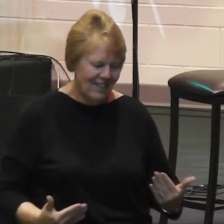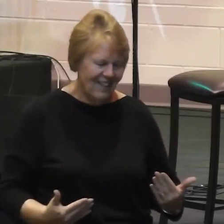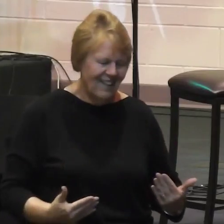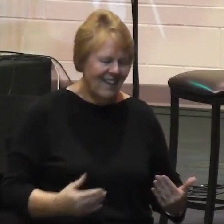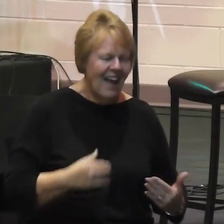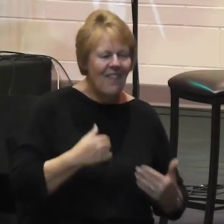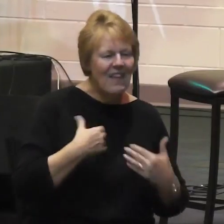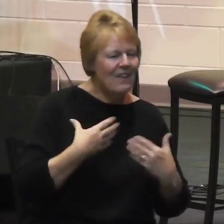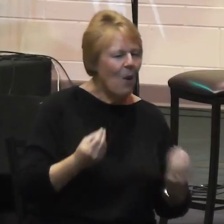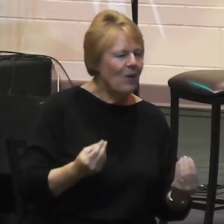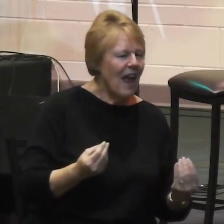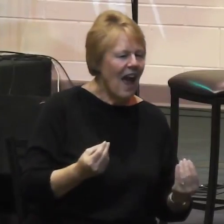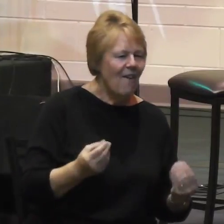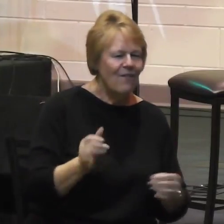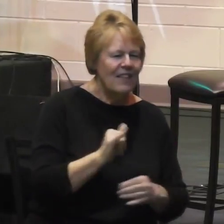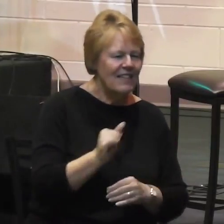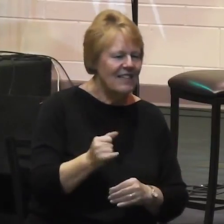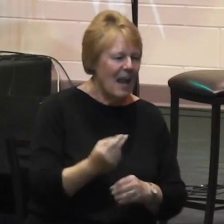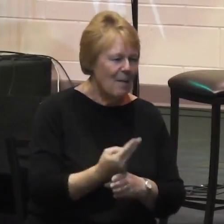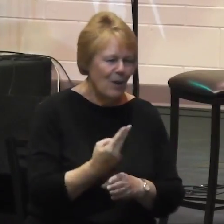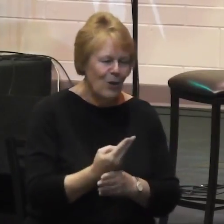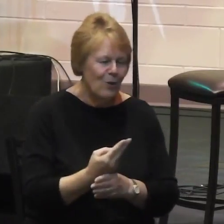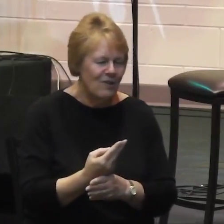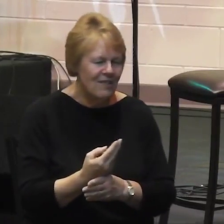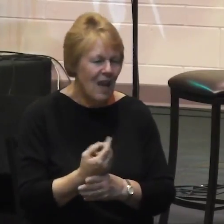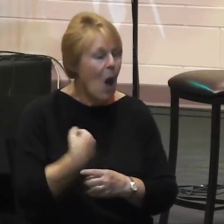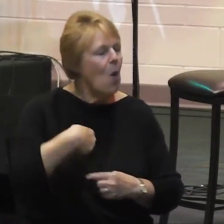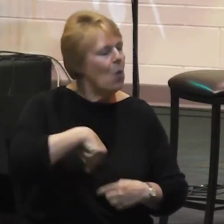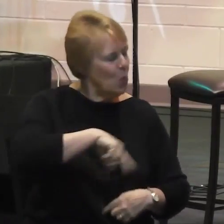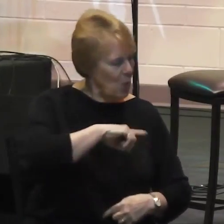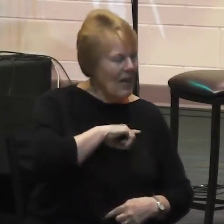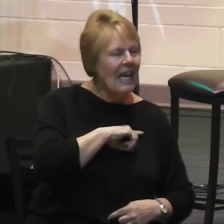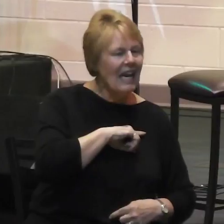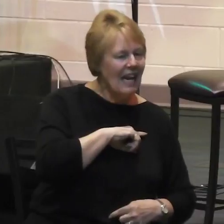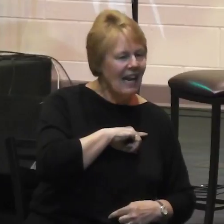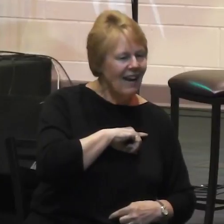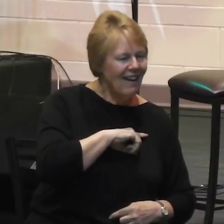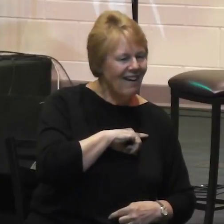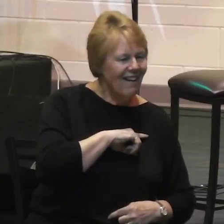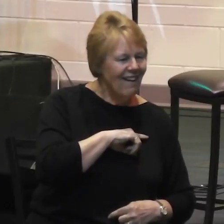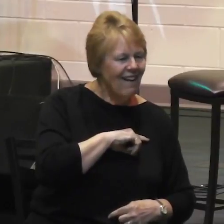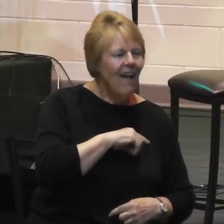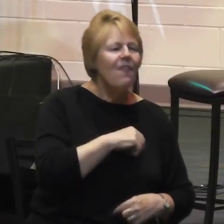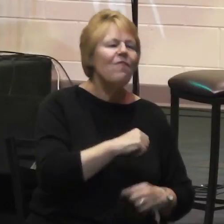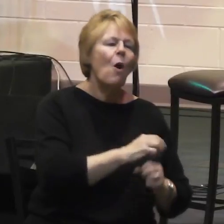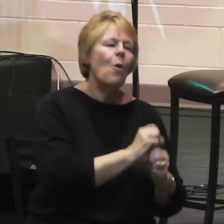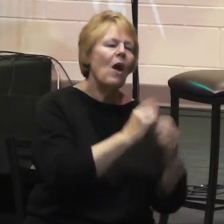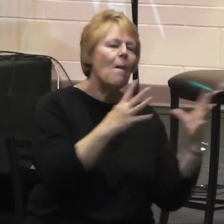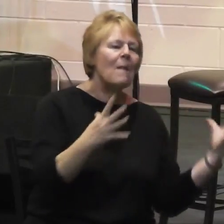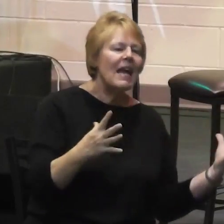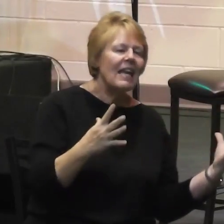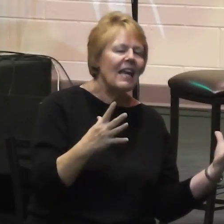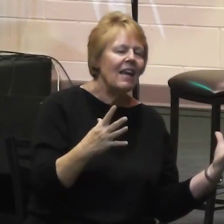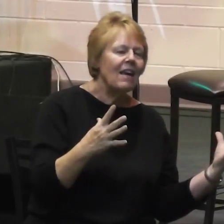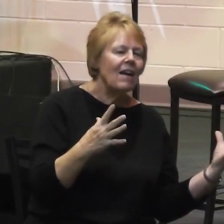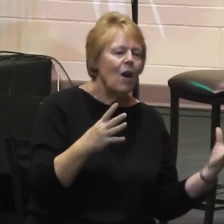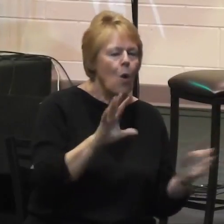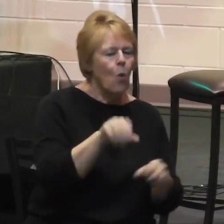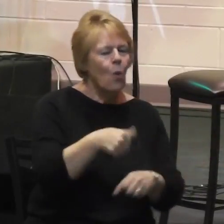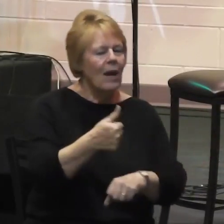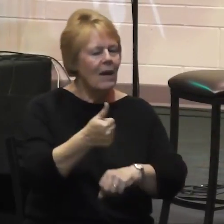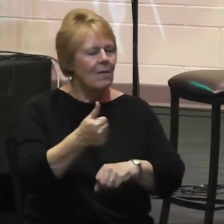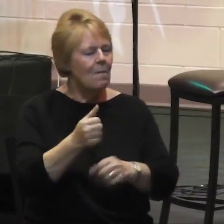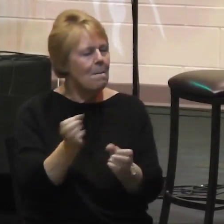the same function, so in Christ we, though many, form one body. And each member belongs